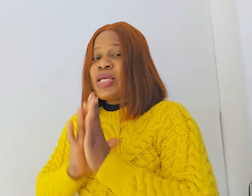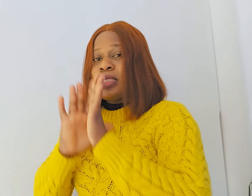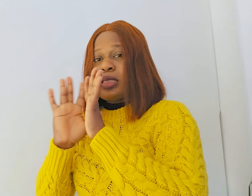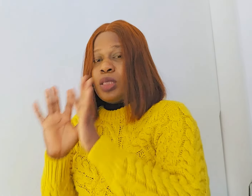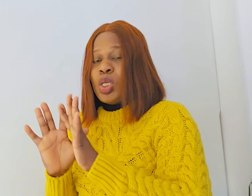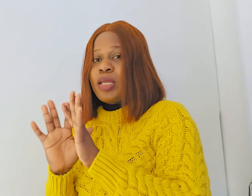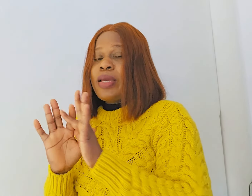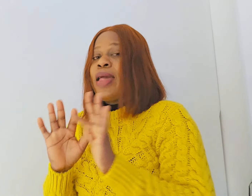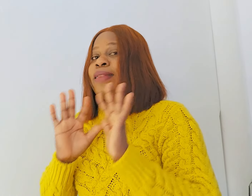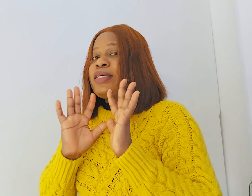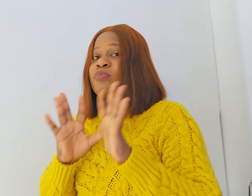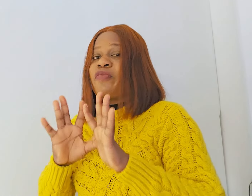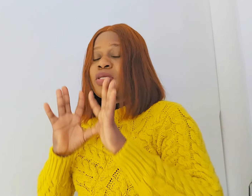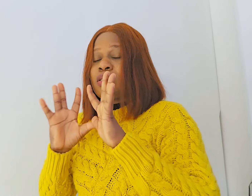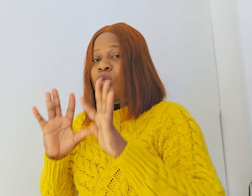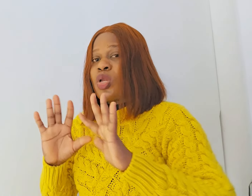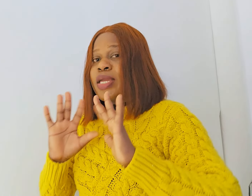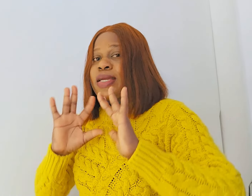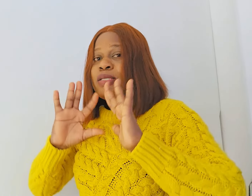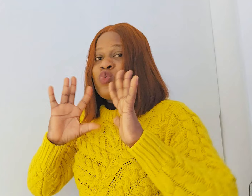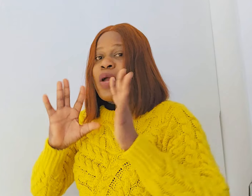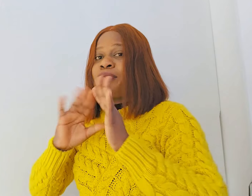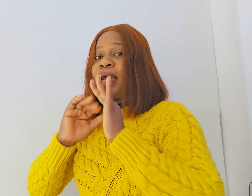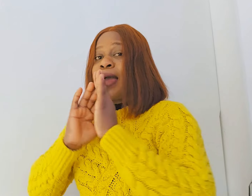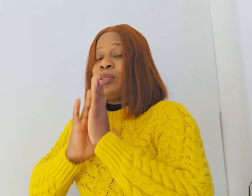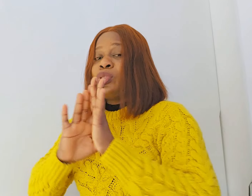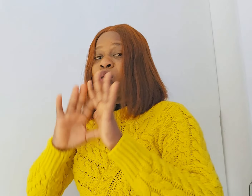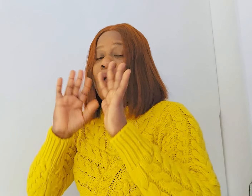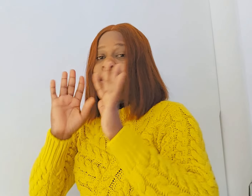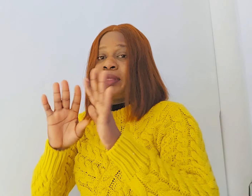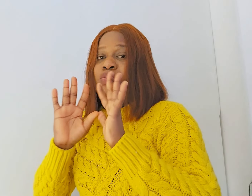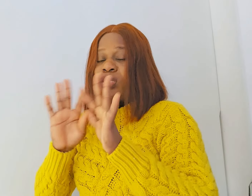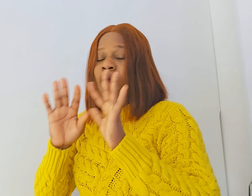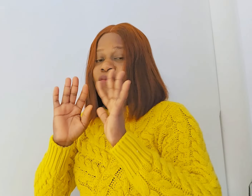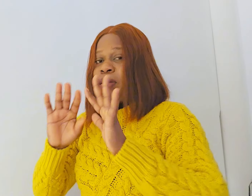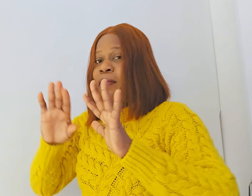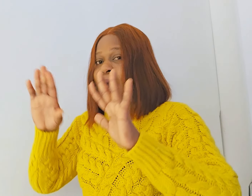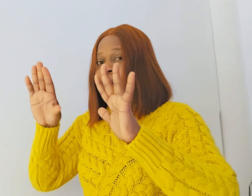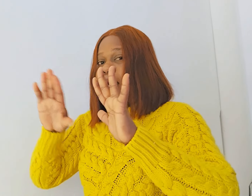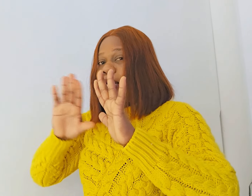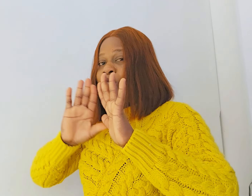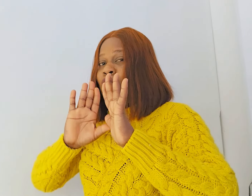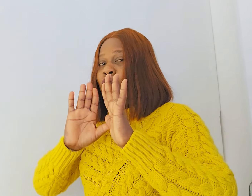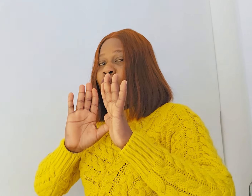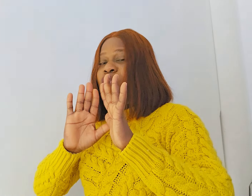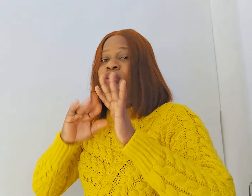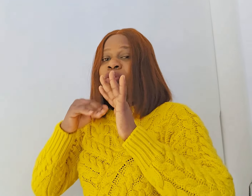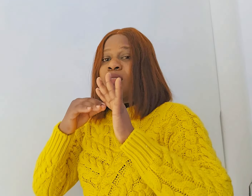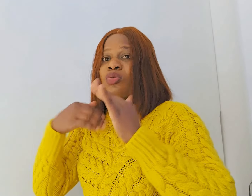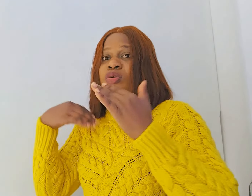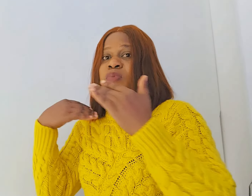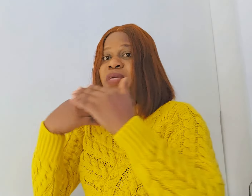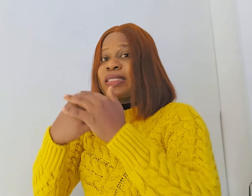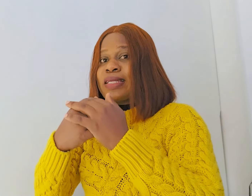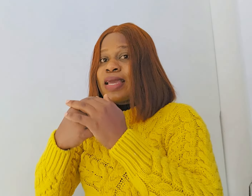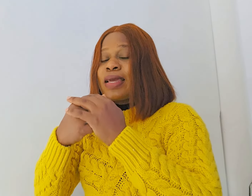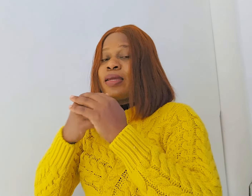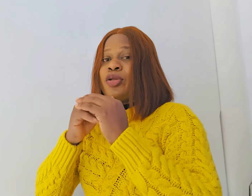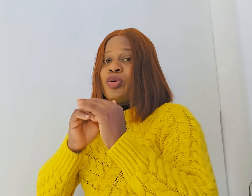slowly this moving slowly is where you can use your in-between of the man so go don't just go speedy you know